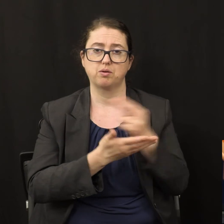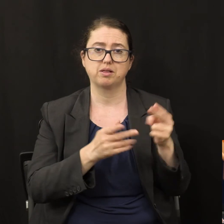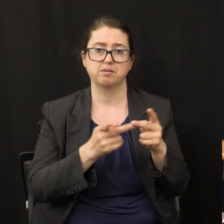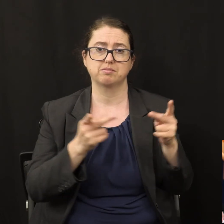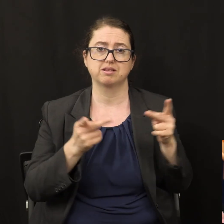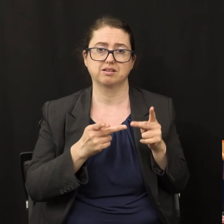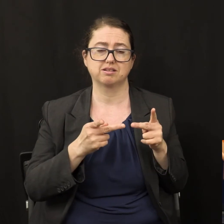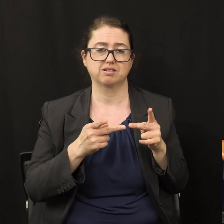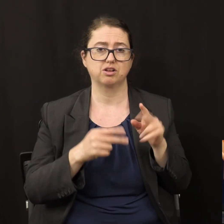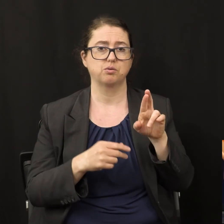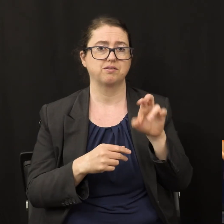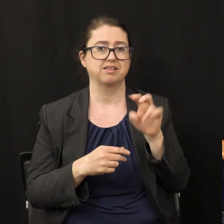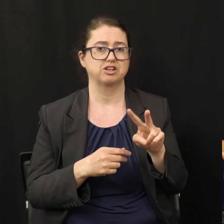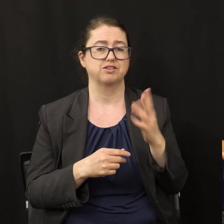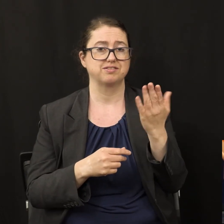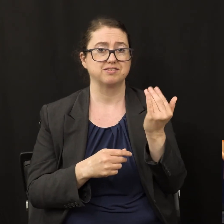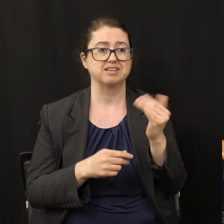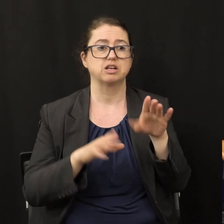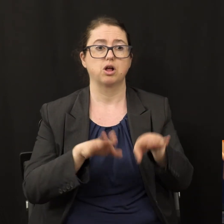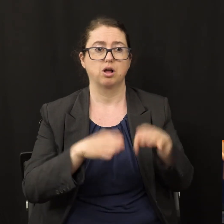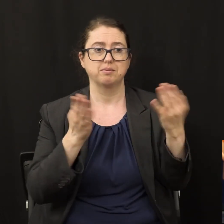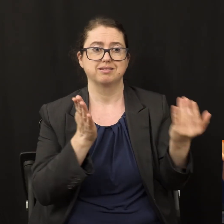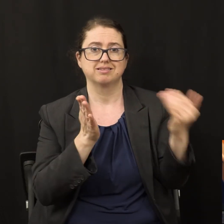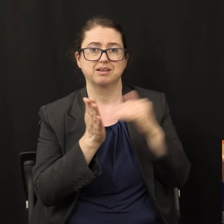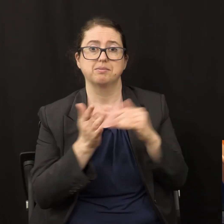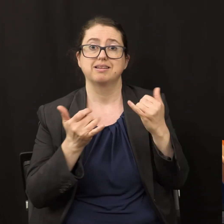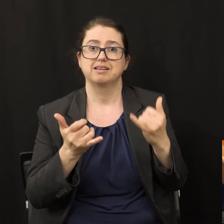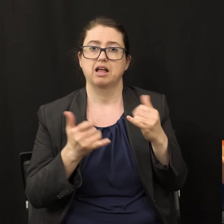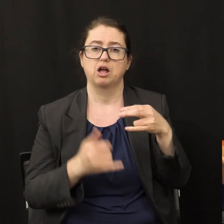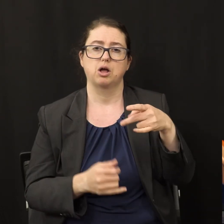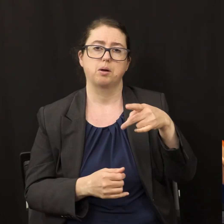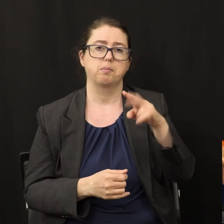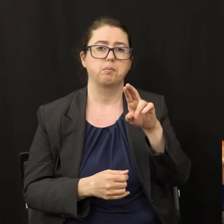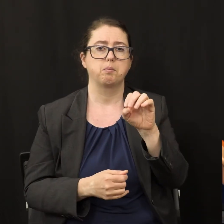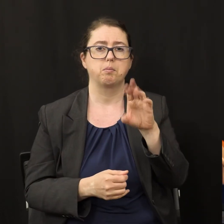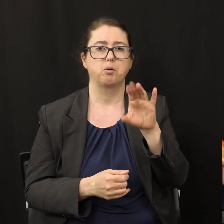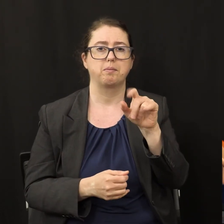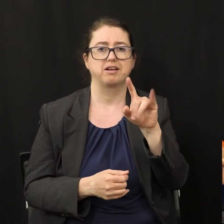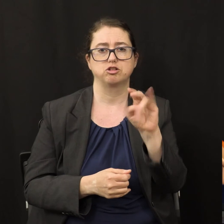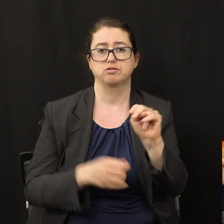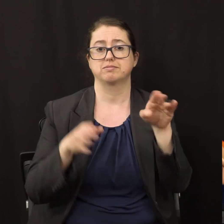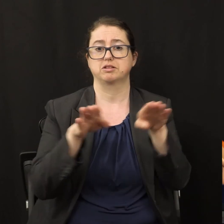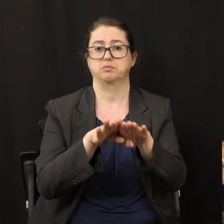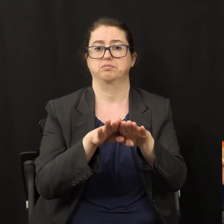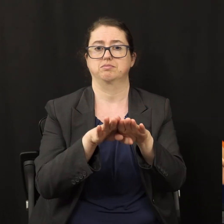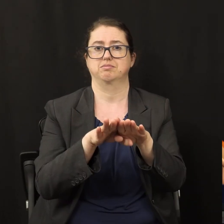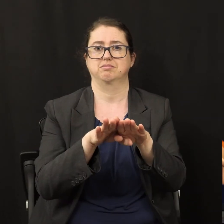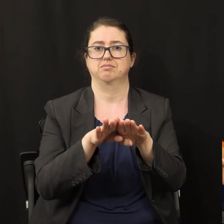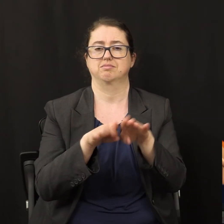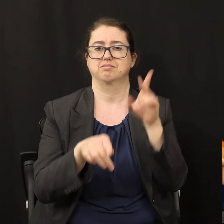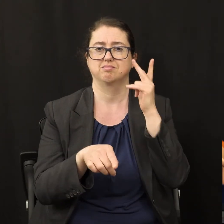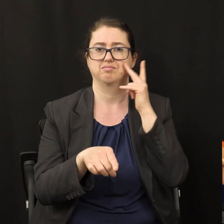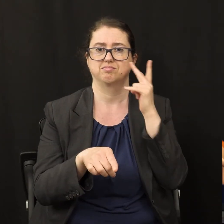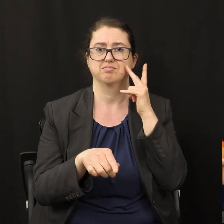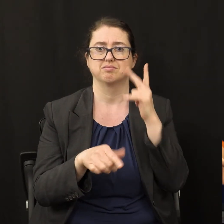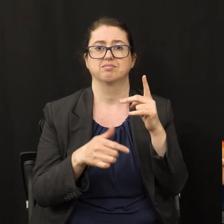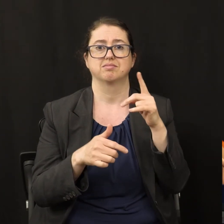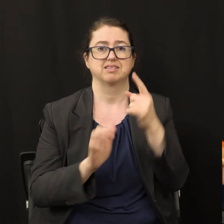opens it again but now probation has closed and right in the middle of those references you have the hour of his